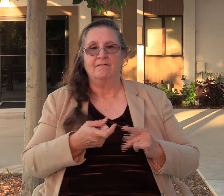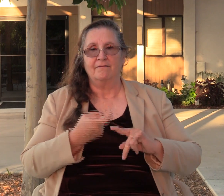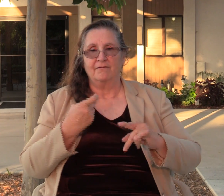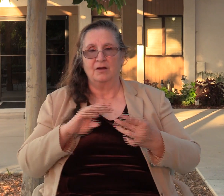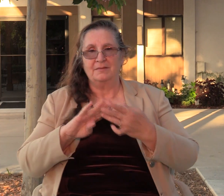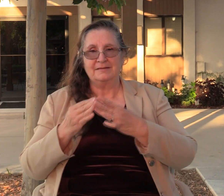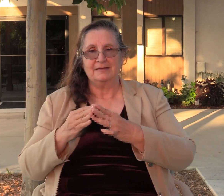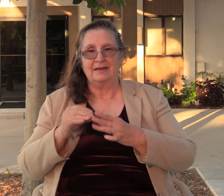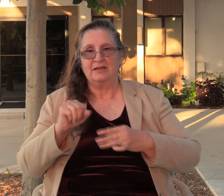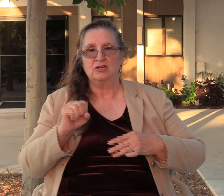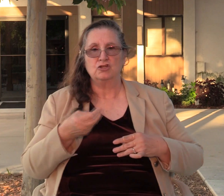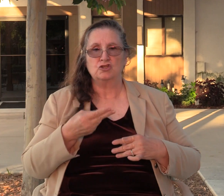Shechemite.